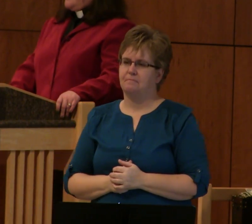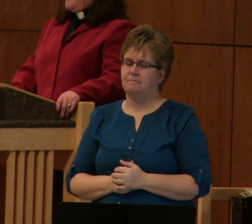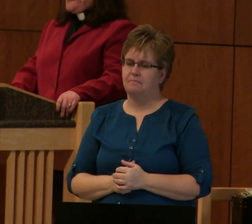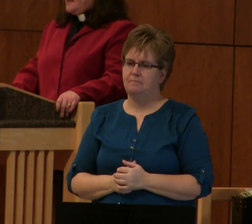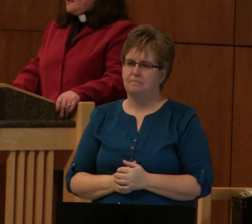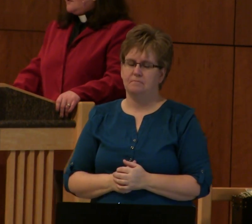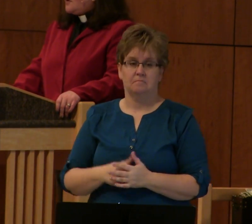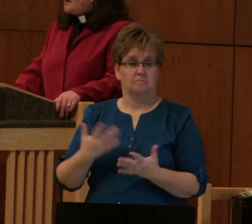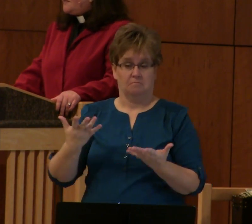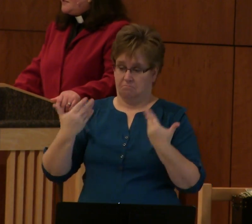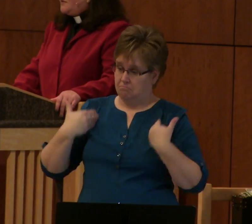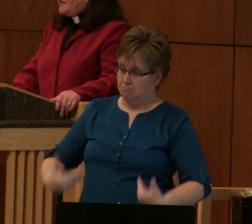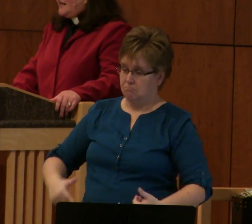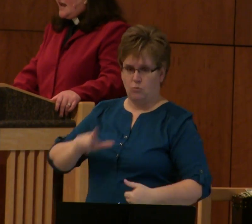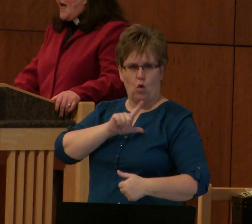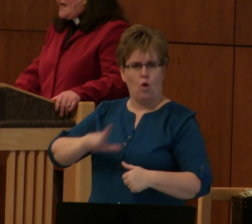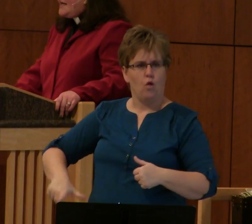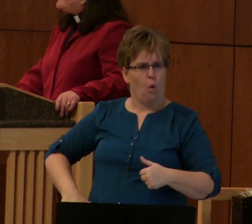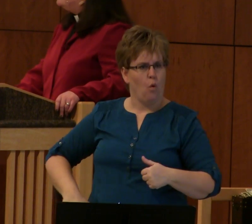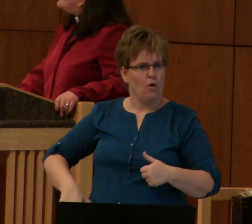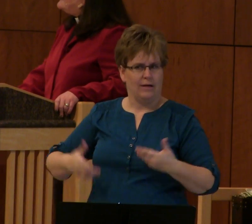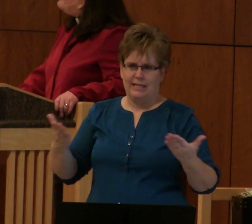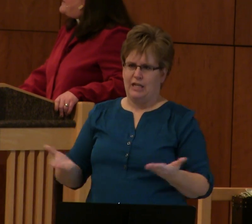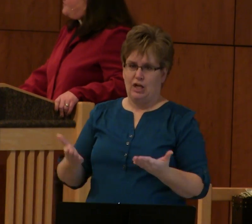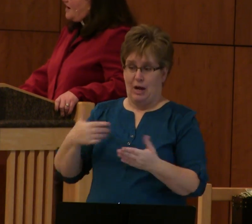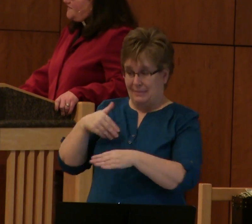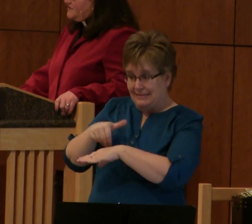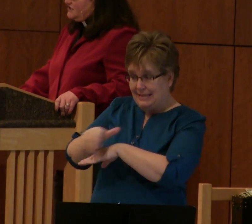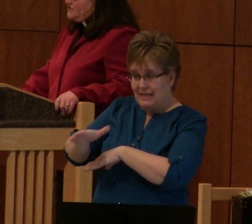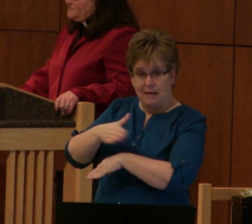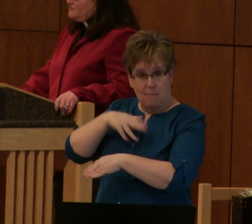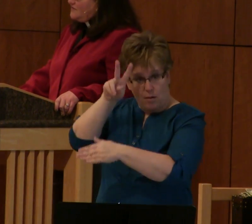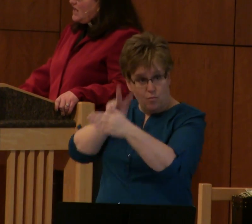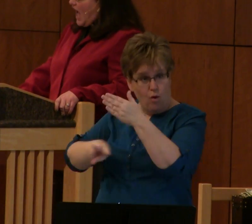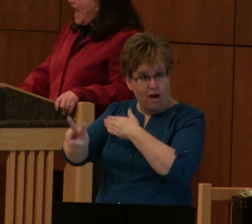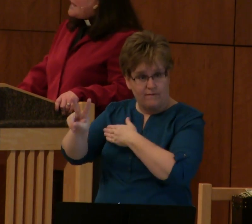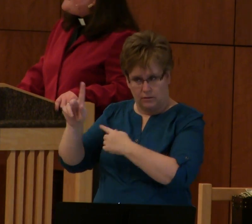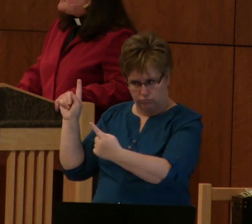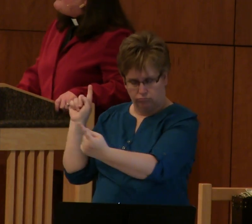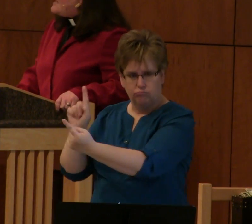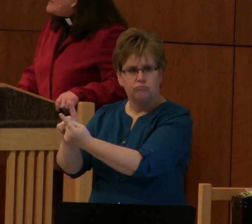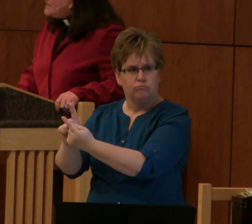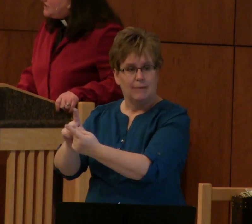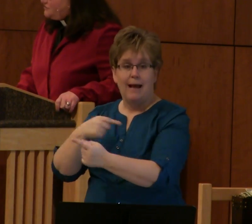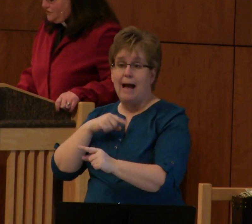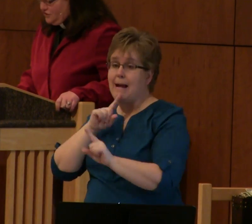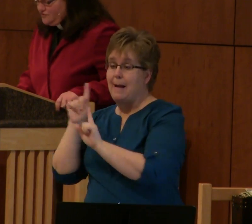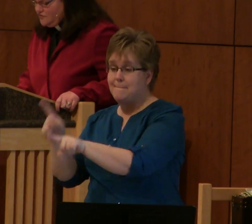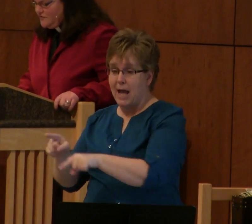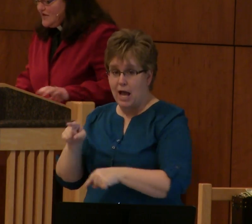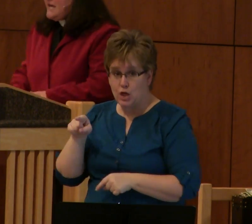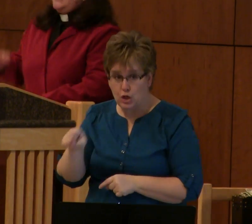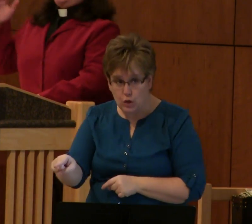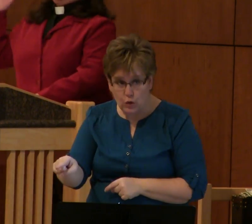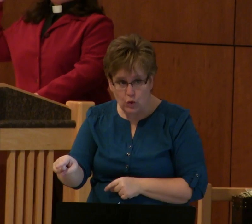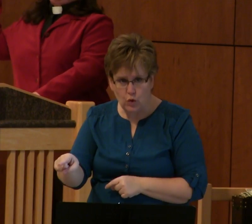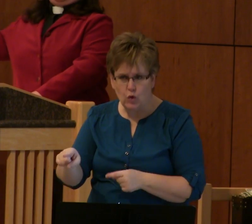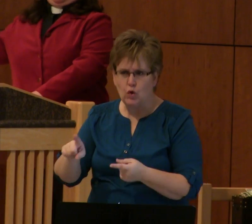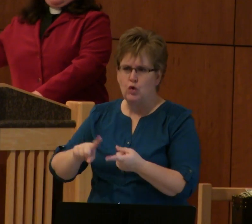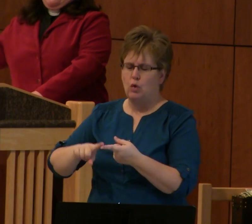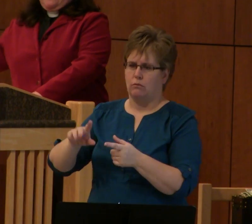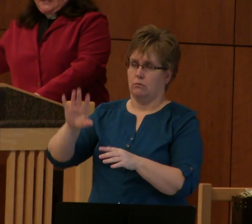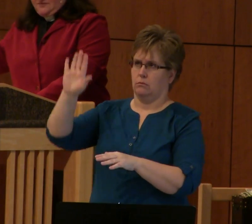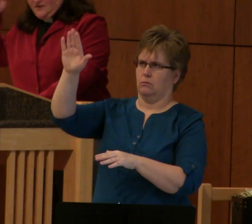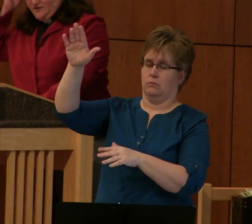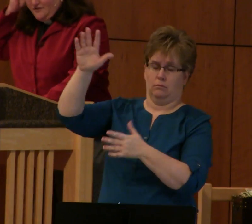is I, the Lord of Israel, and I am sending my prophet to you. I have commanded you to. Excuse